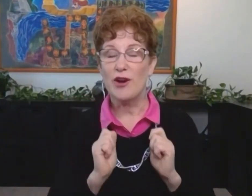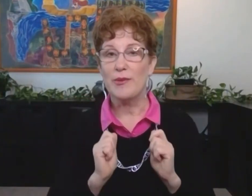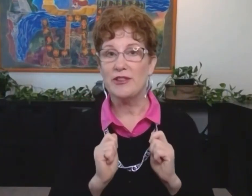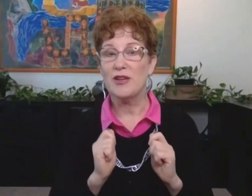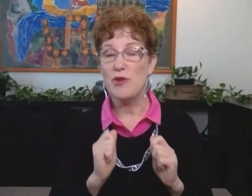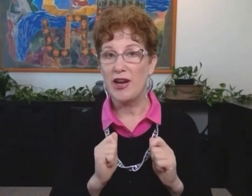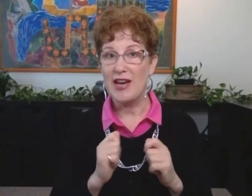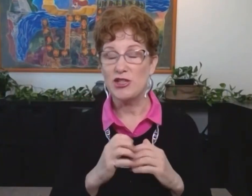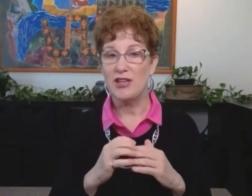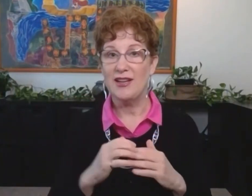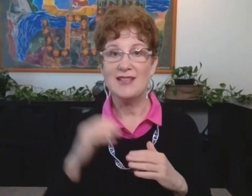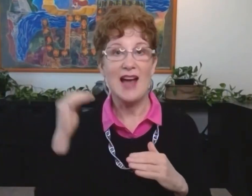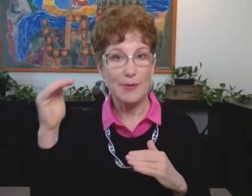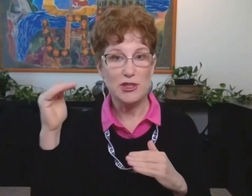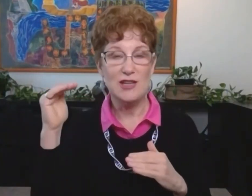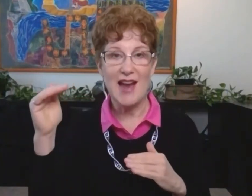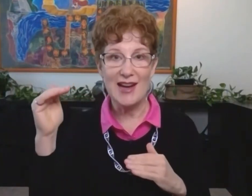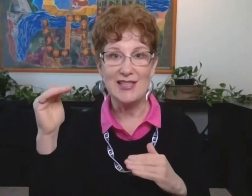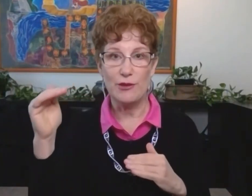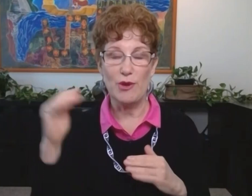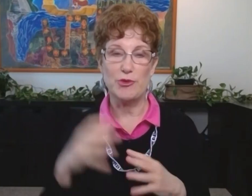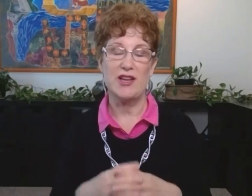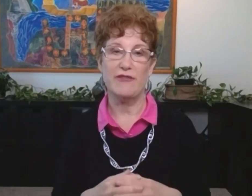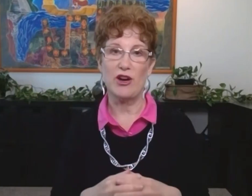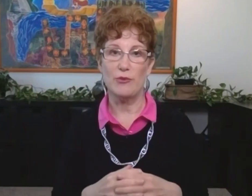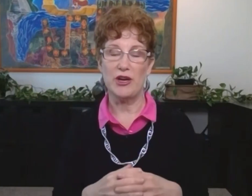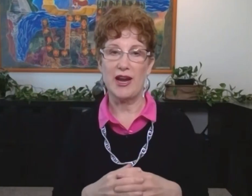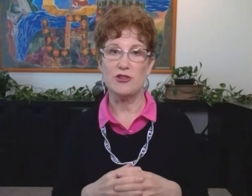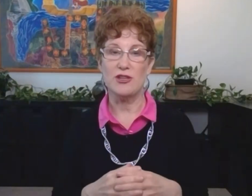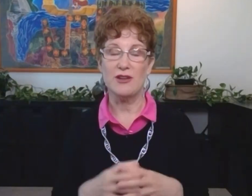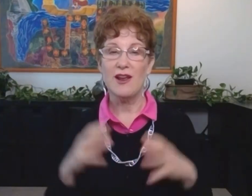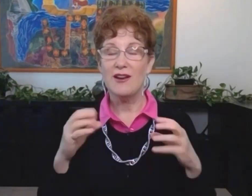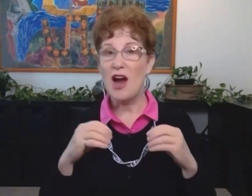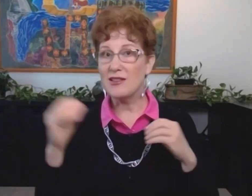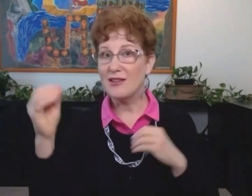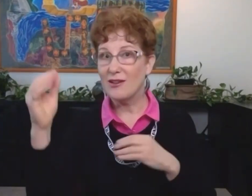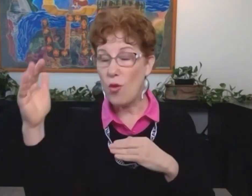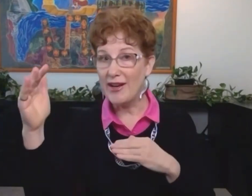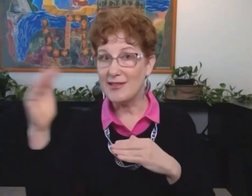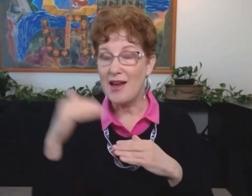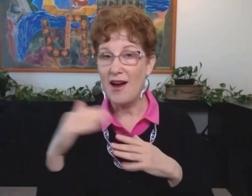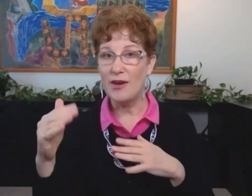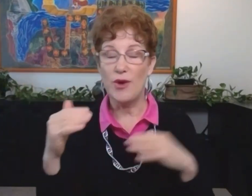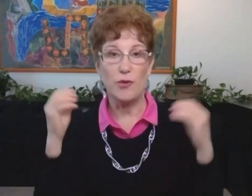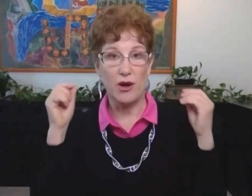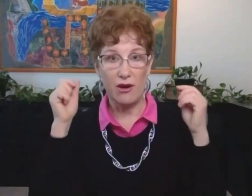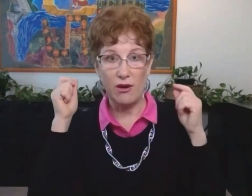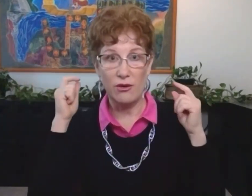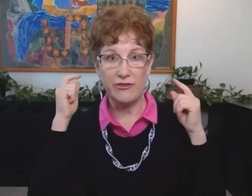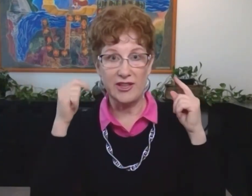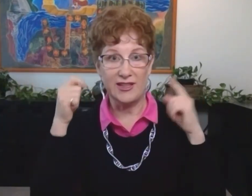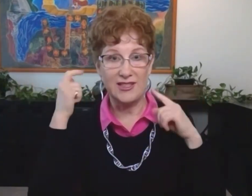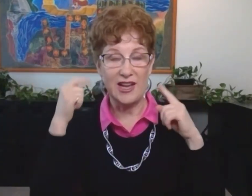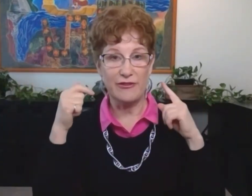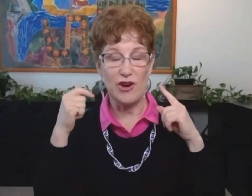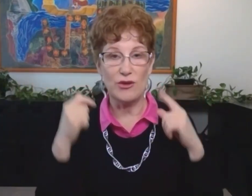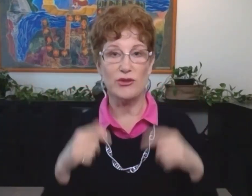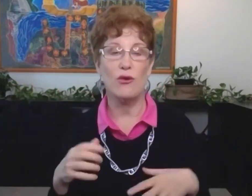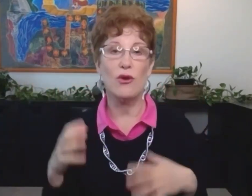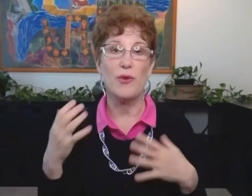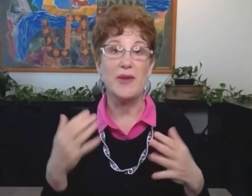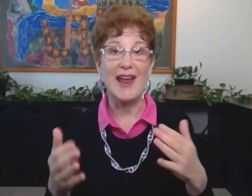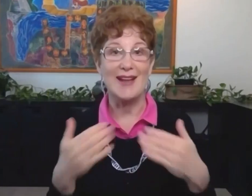Because nonverbal communication is up to 93% of our communication, not quite as high when we're over the